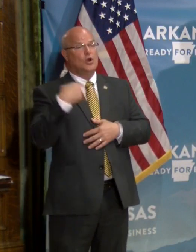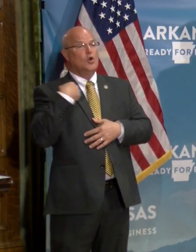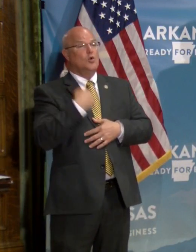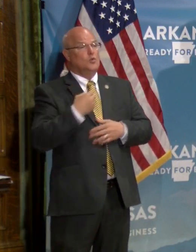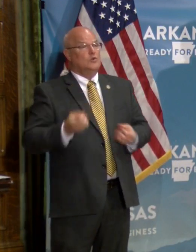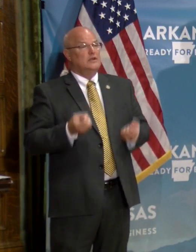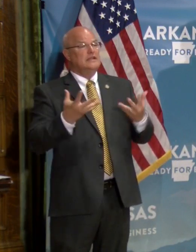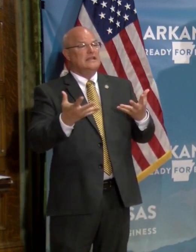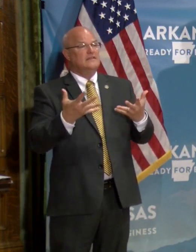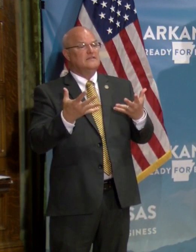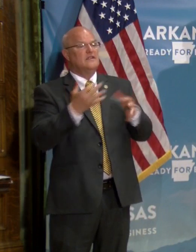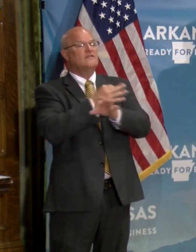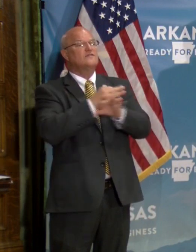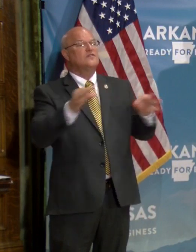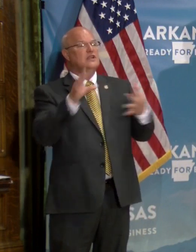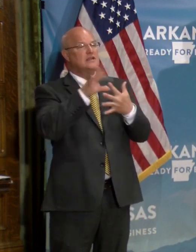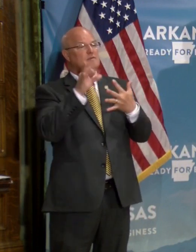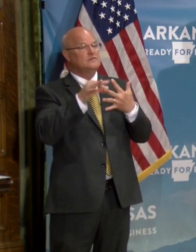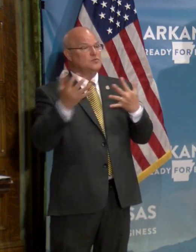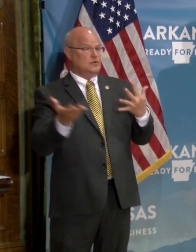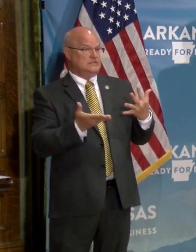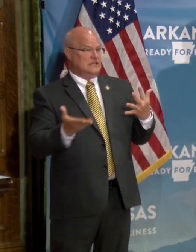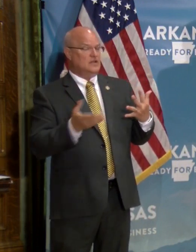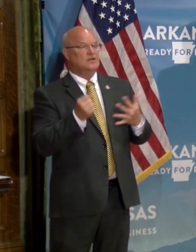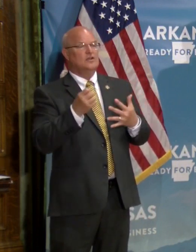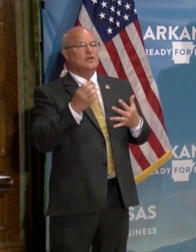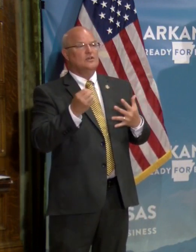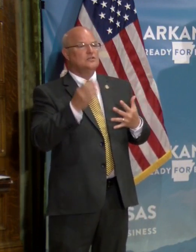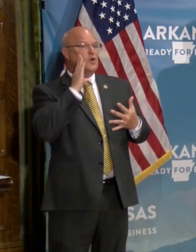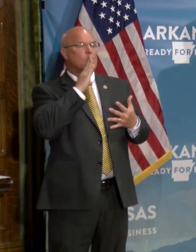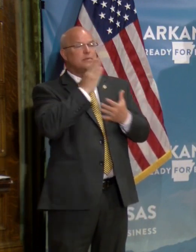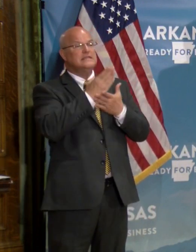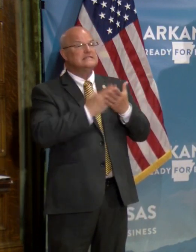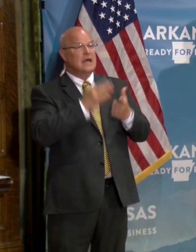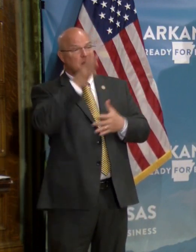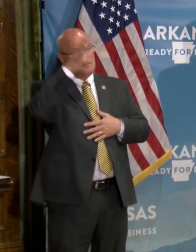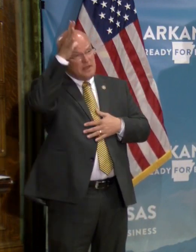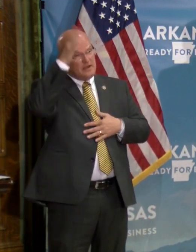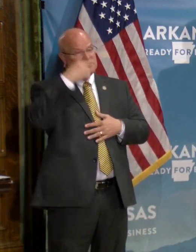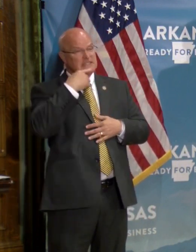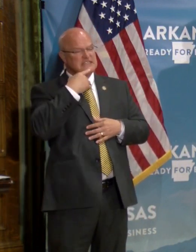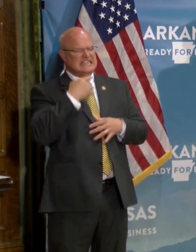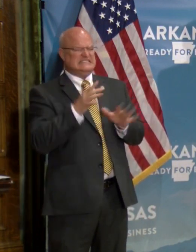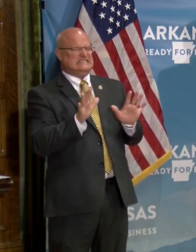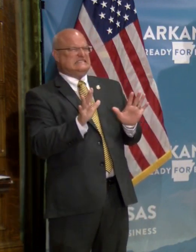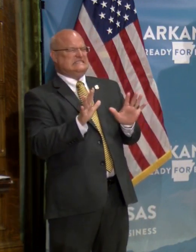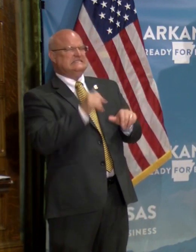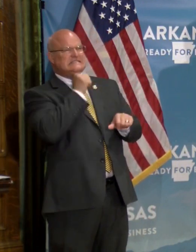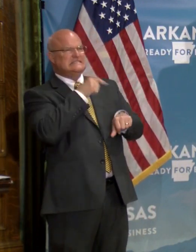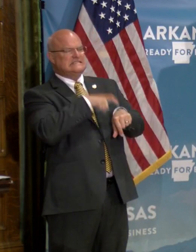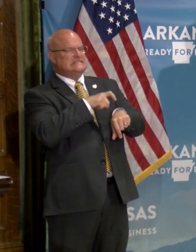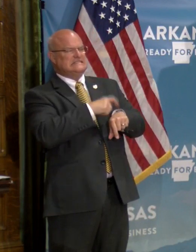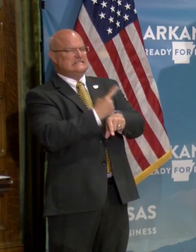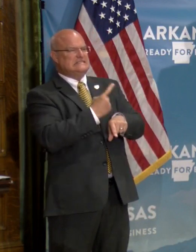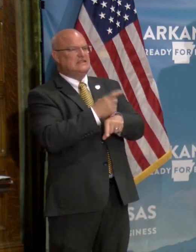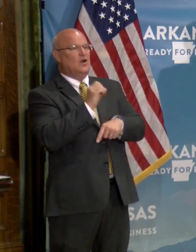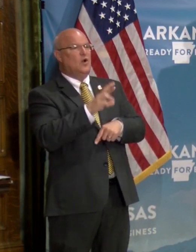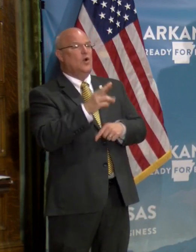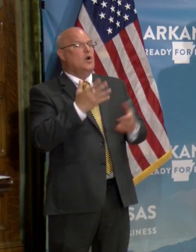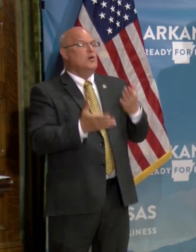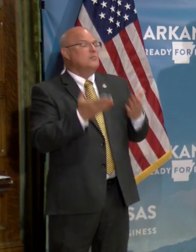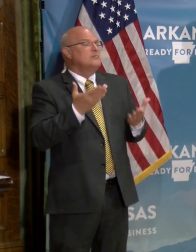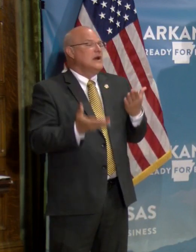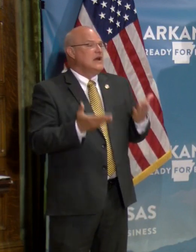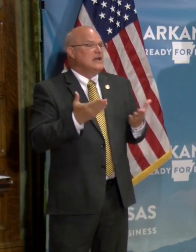we're given a big freedom of choice here. And so there's going to be some parents that say, I don't think the time is right, or they